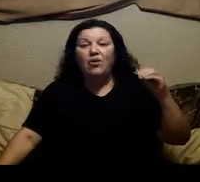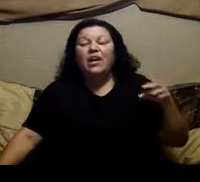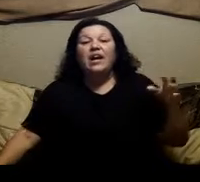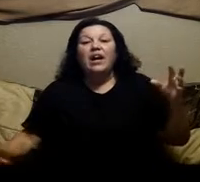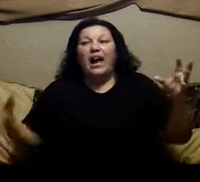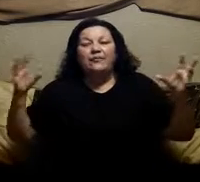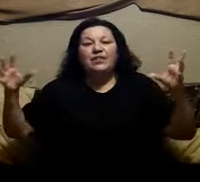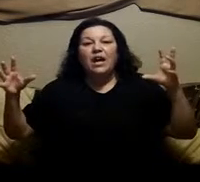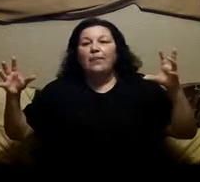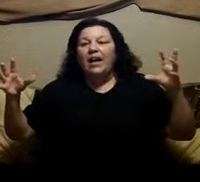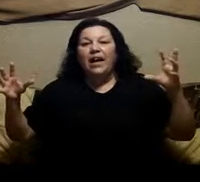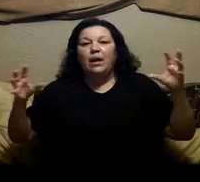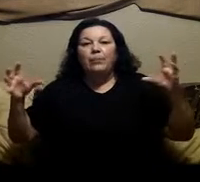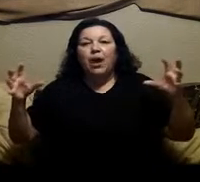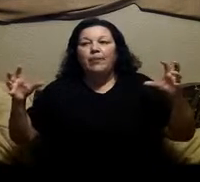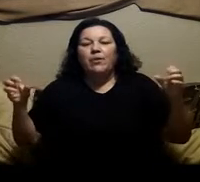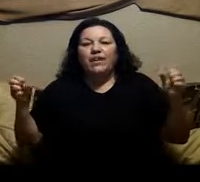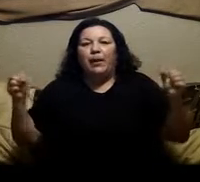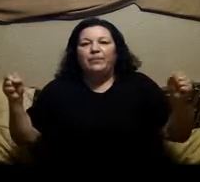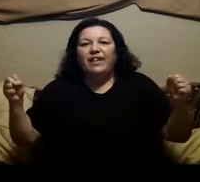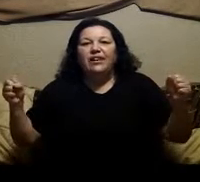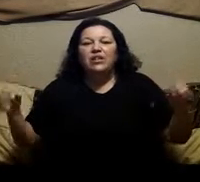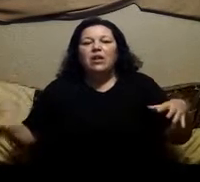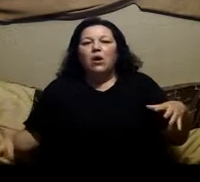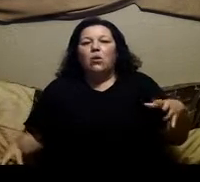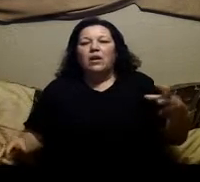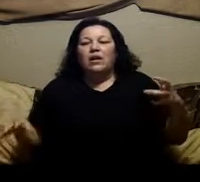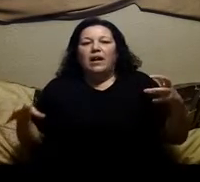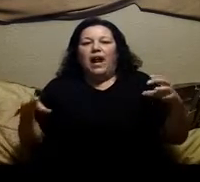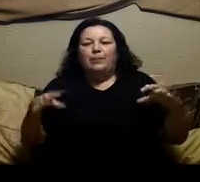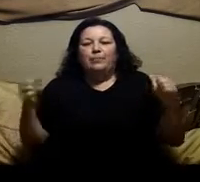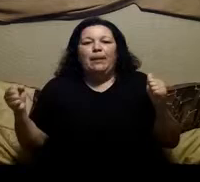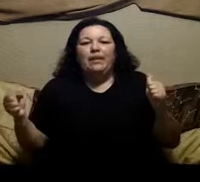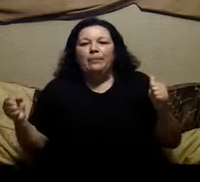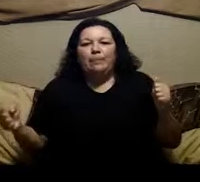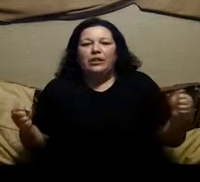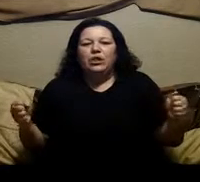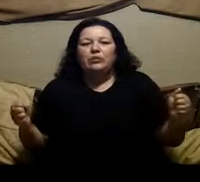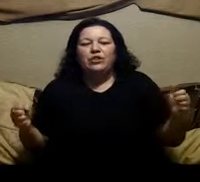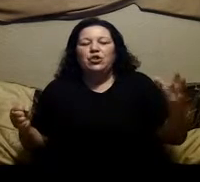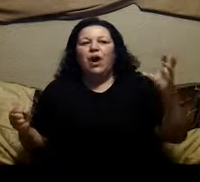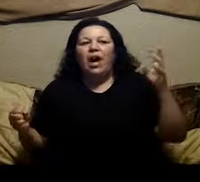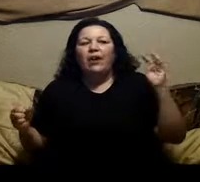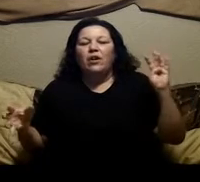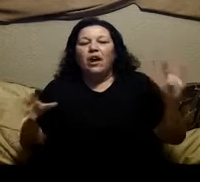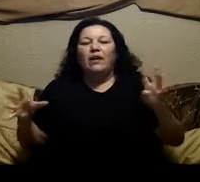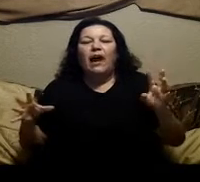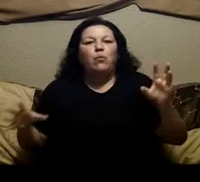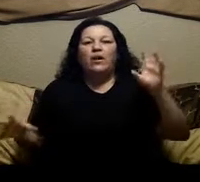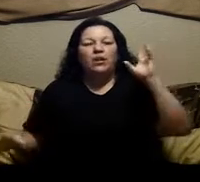every time i had a problem or i got upset or i was upset because my blood sugar was too high or i wanted to